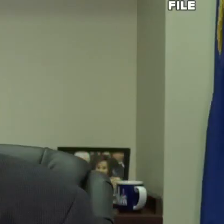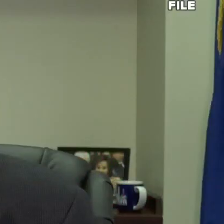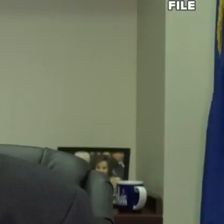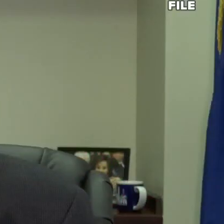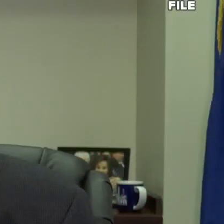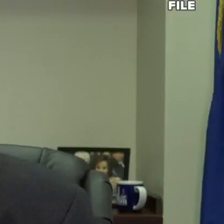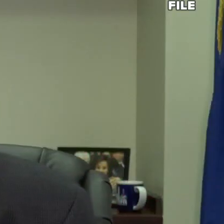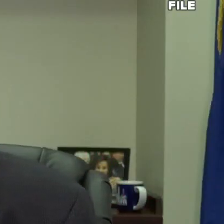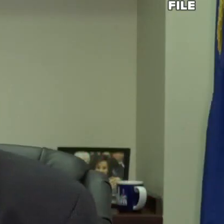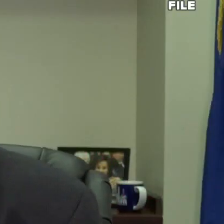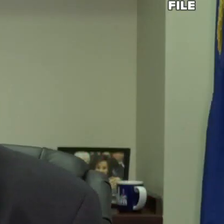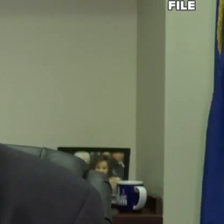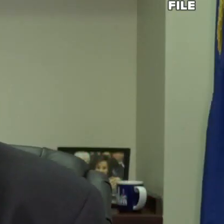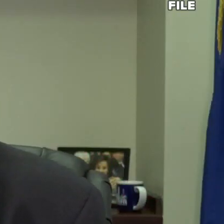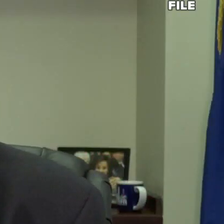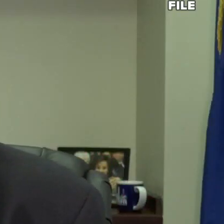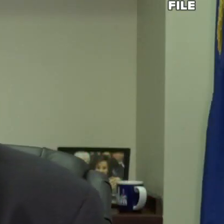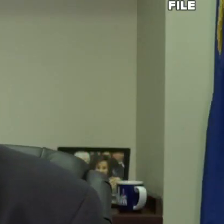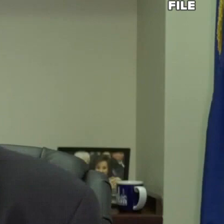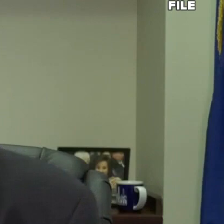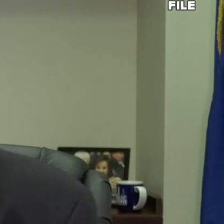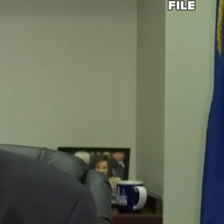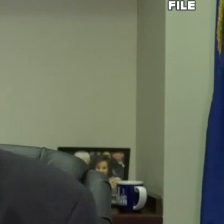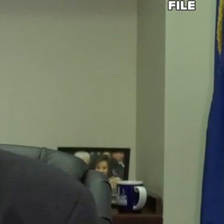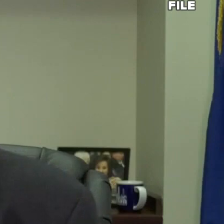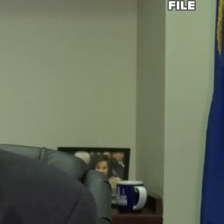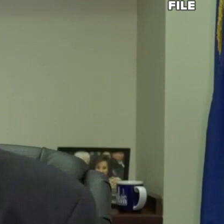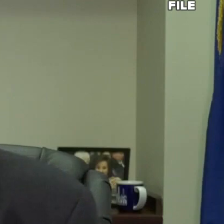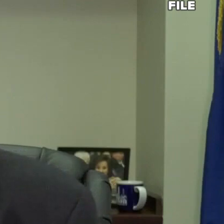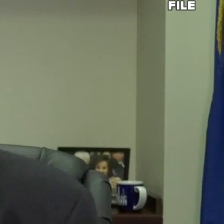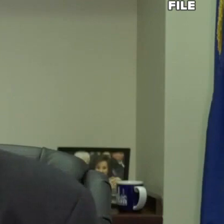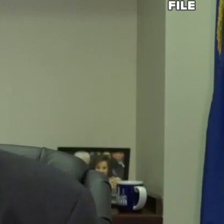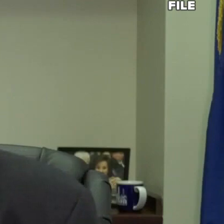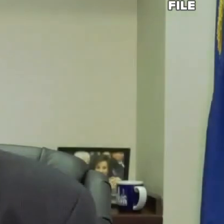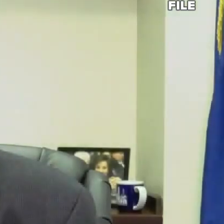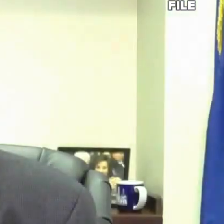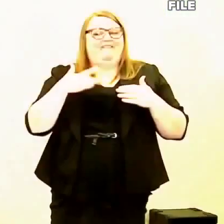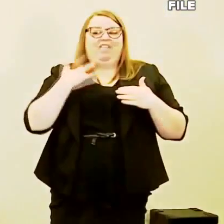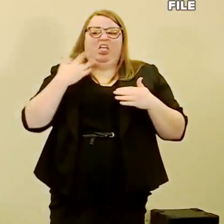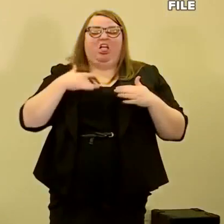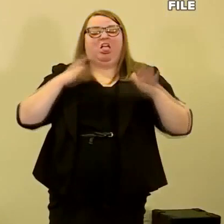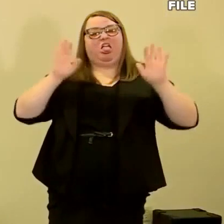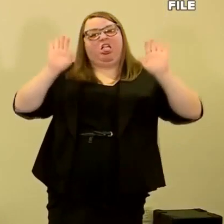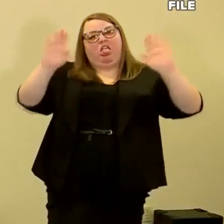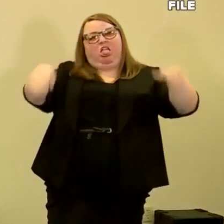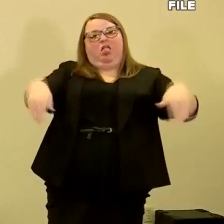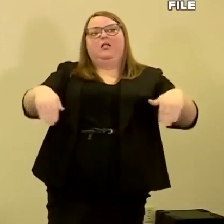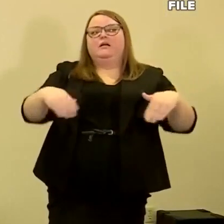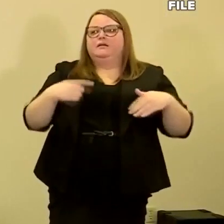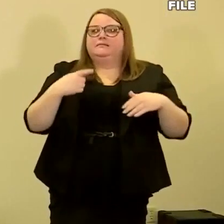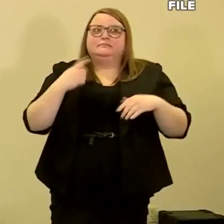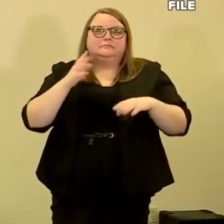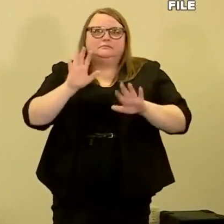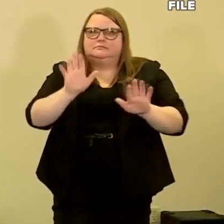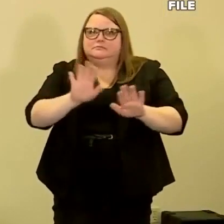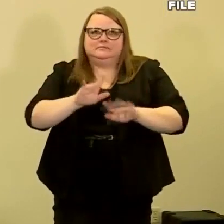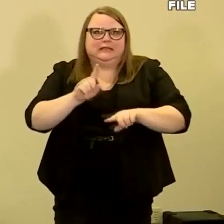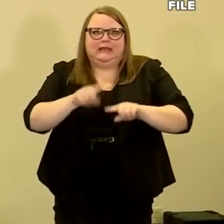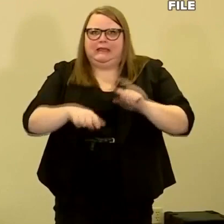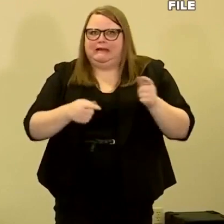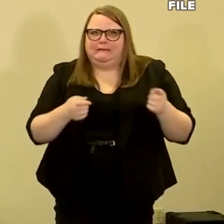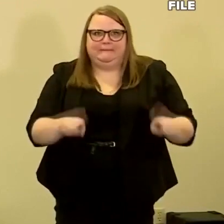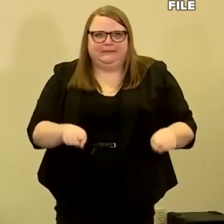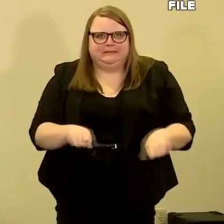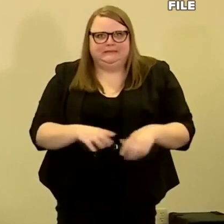governor's office sending out a statement at 13 Action News today saying that everyone is looking forward to 2021 after a difficult year,